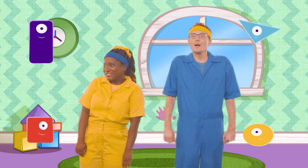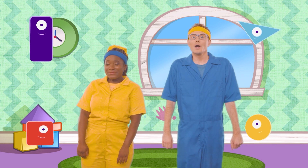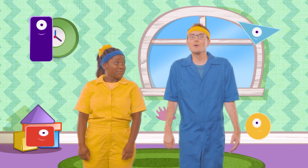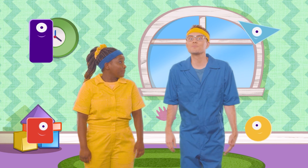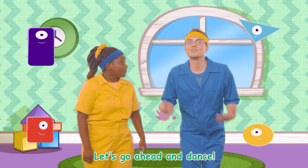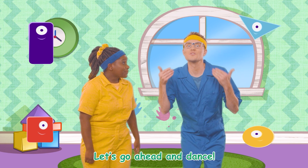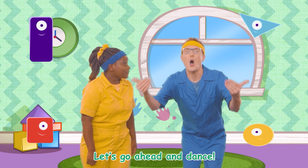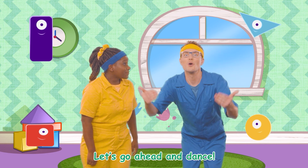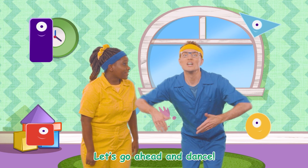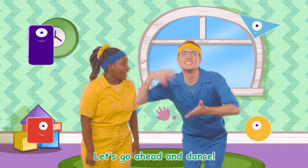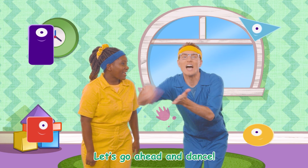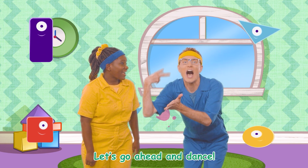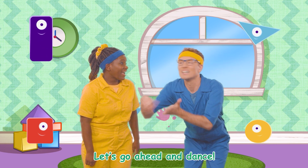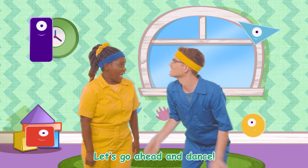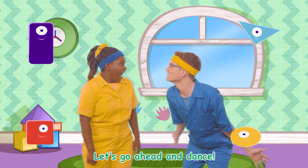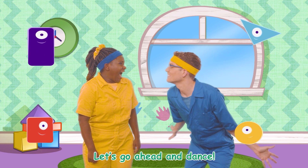Let's go ahead and dance!